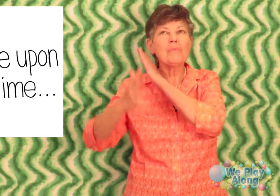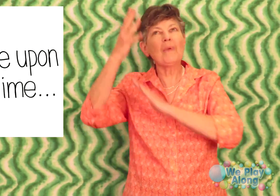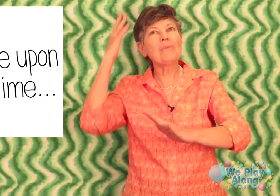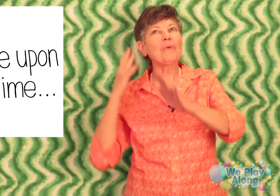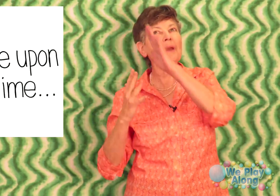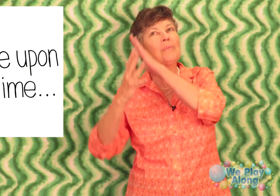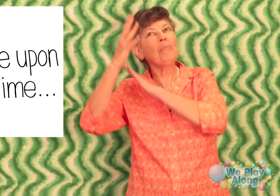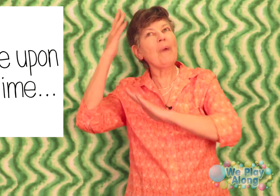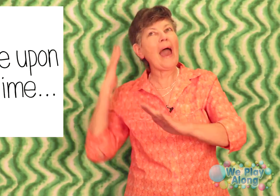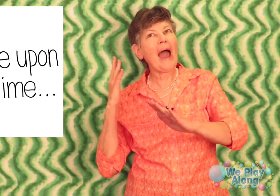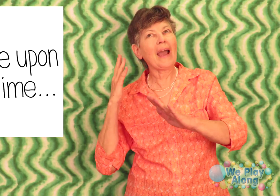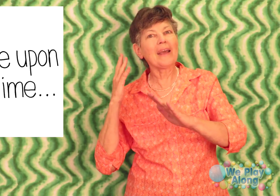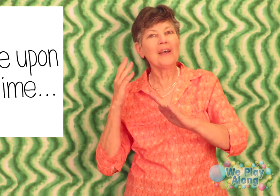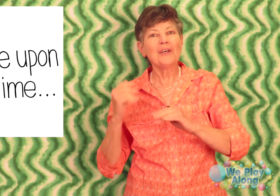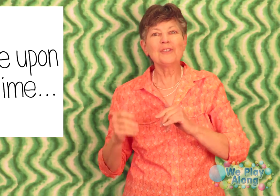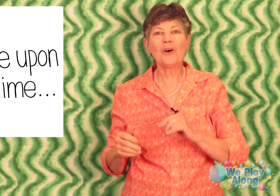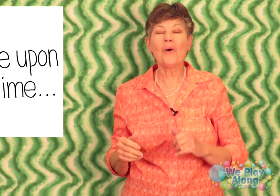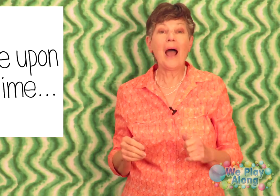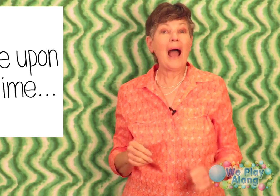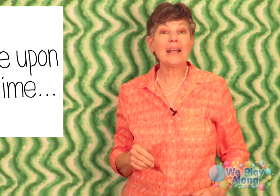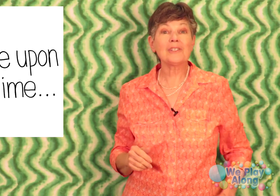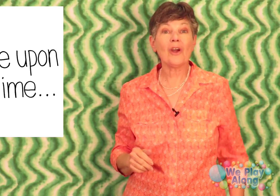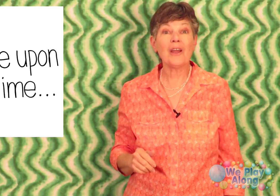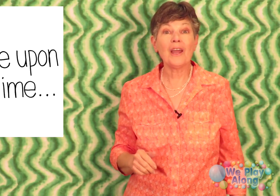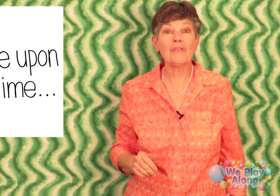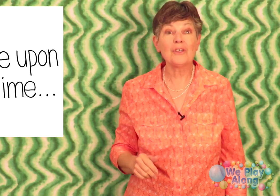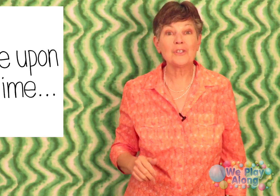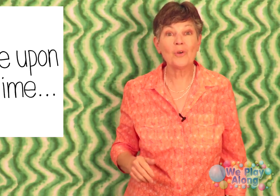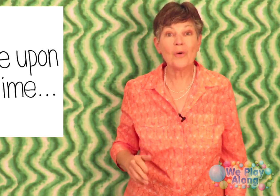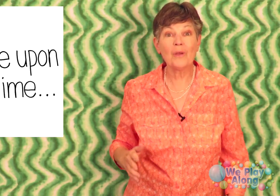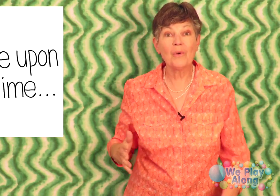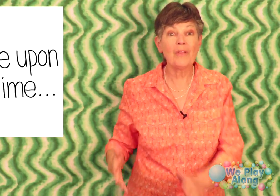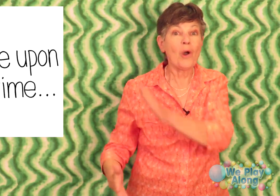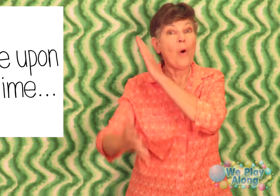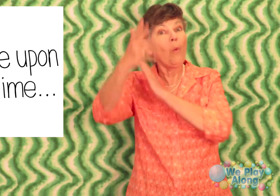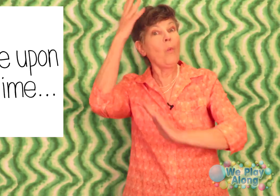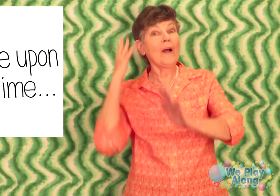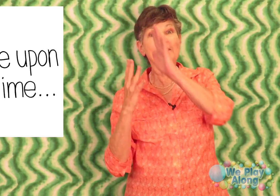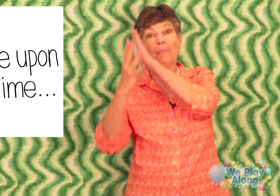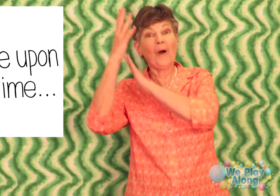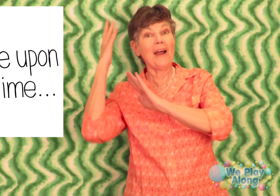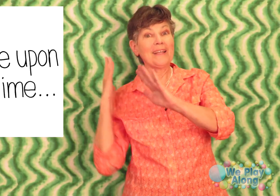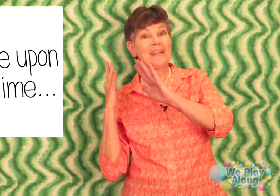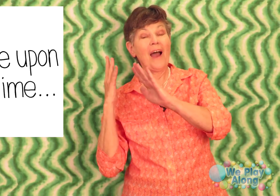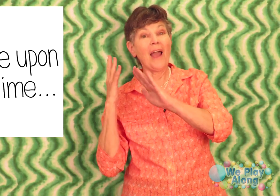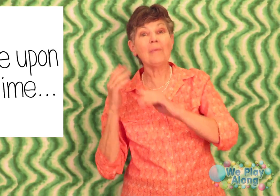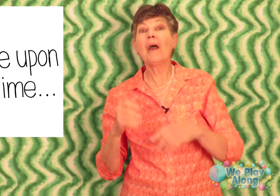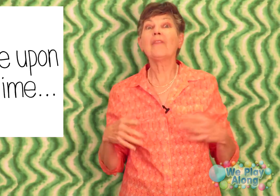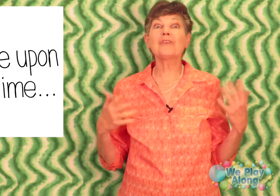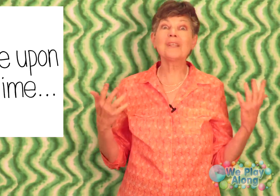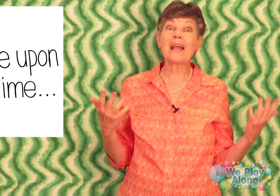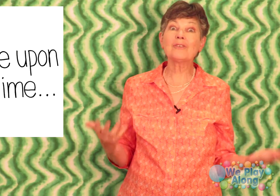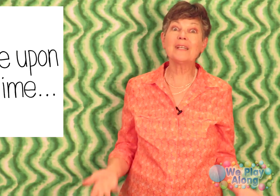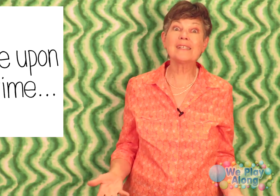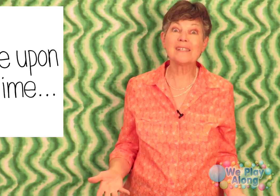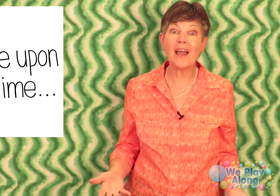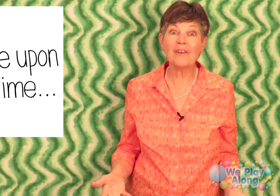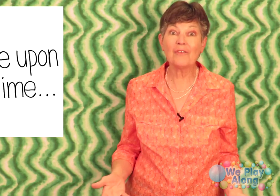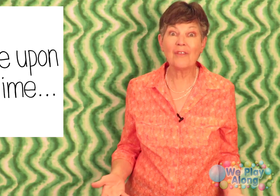remembering back so I start every story with once upon a time there's actually a sign for